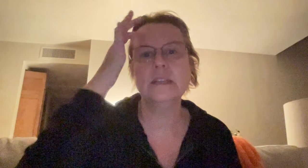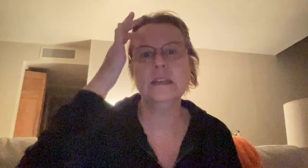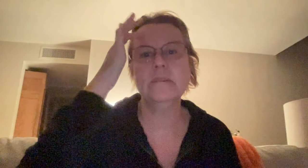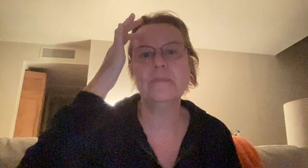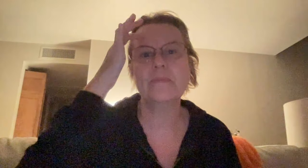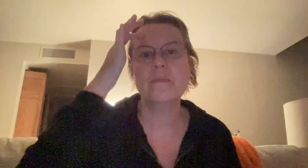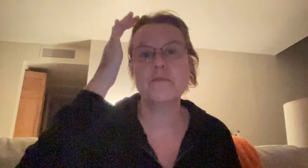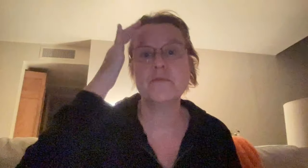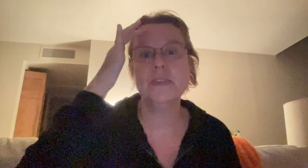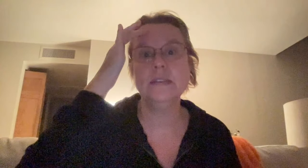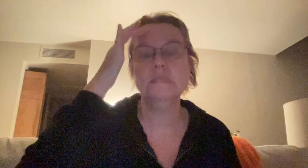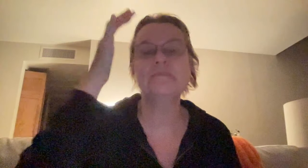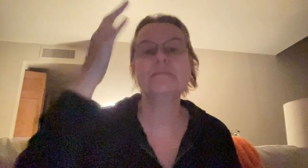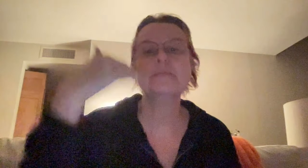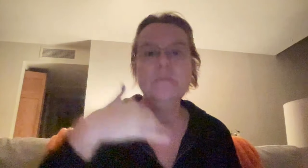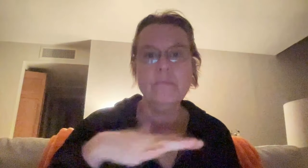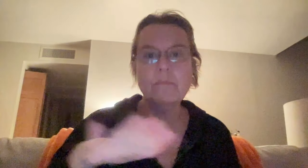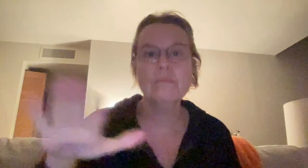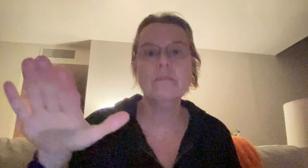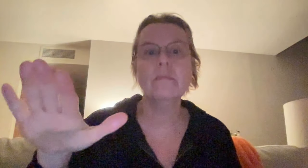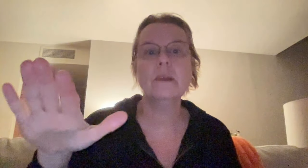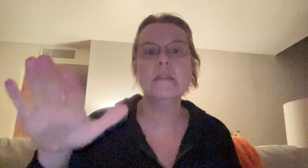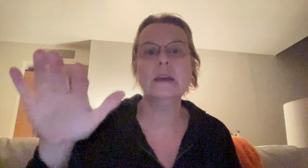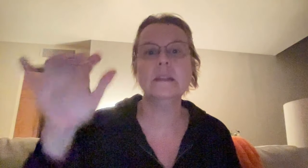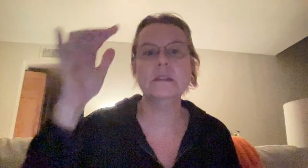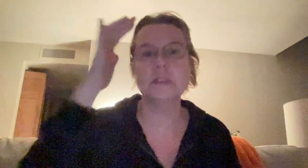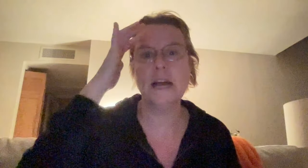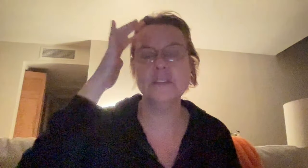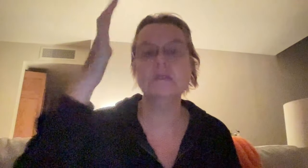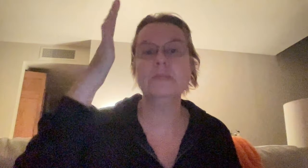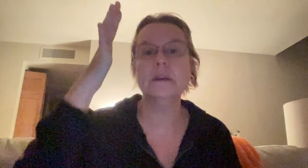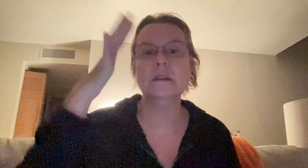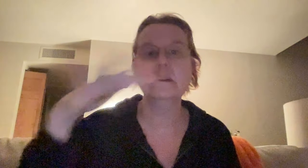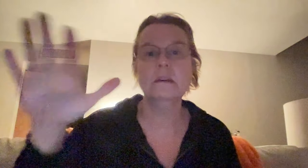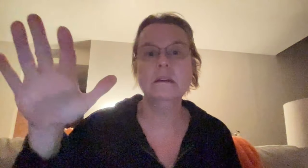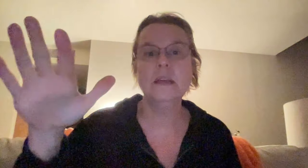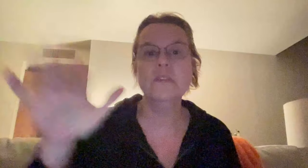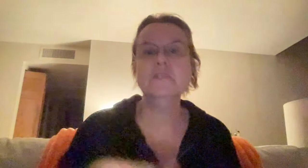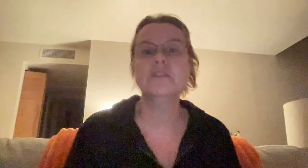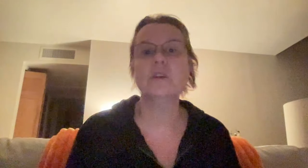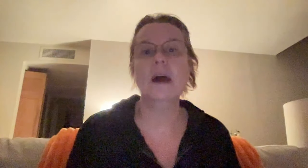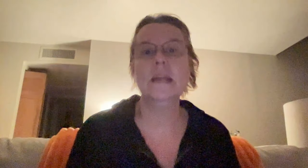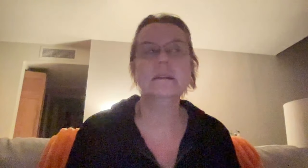think through things. And then with logic, but, and they're usually quiet.